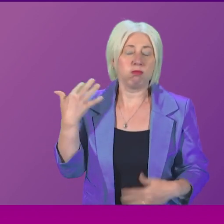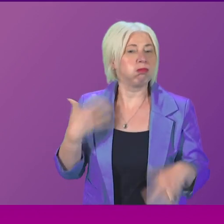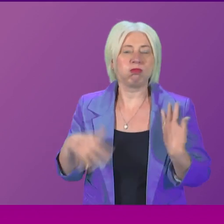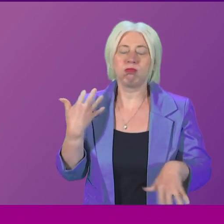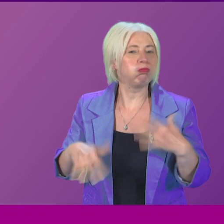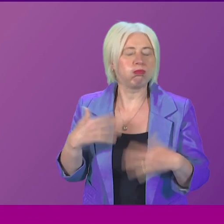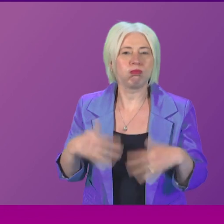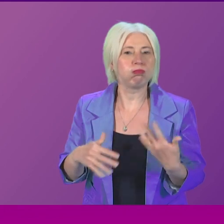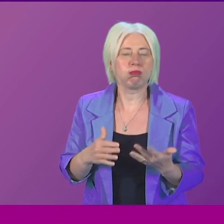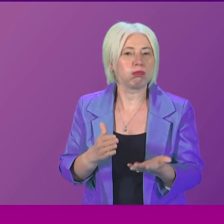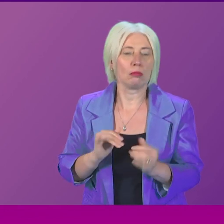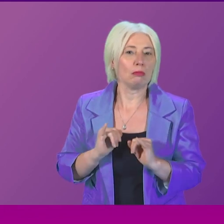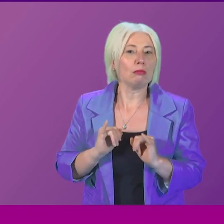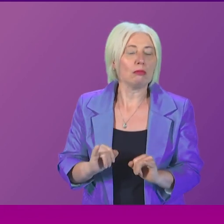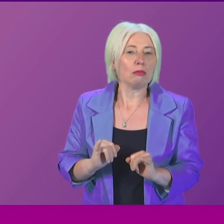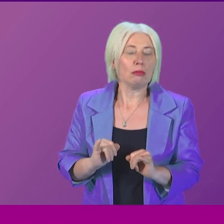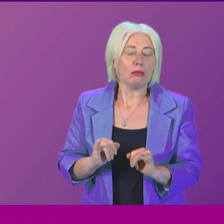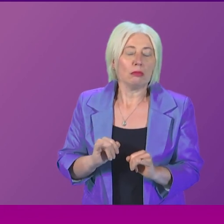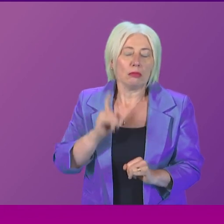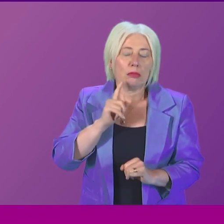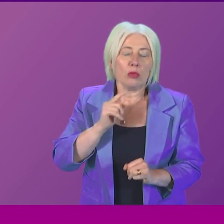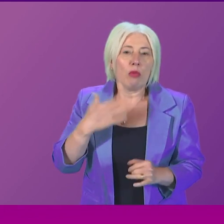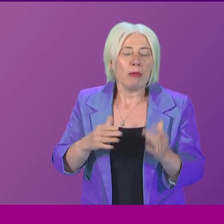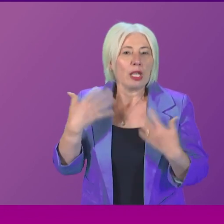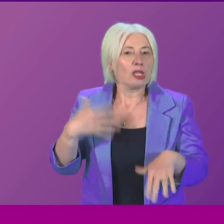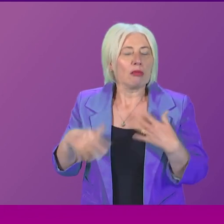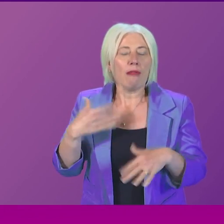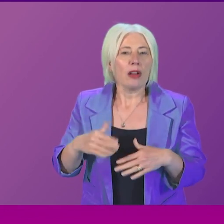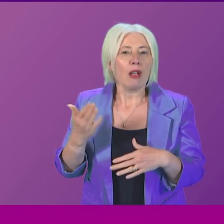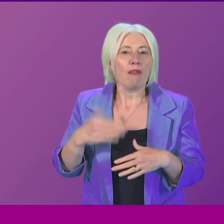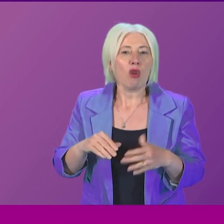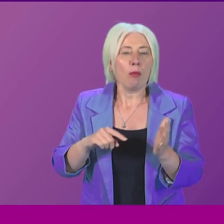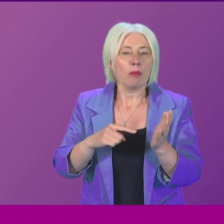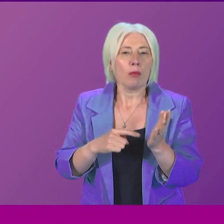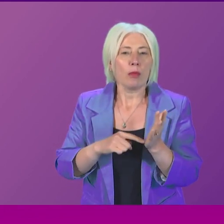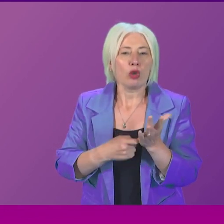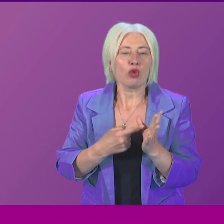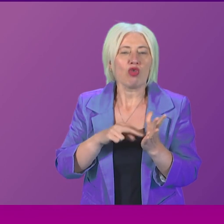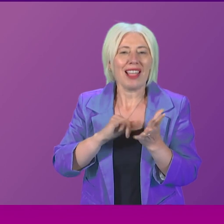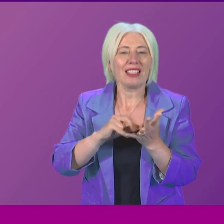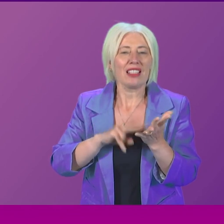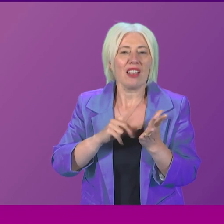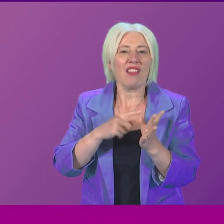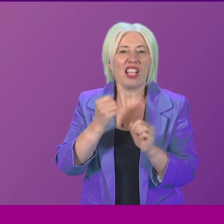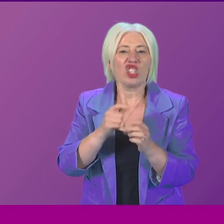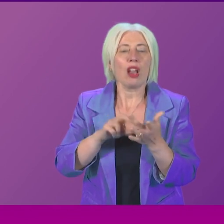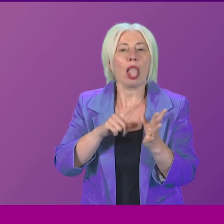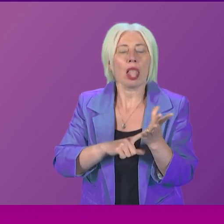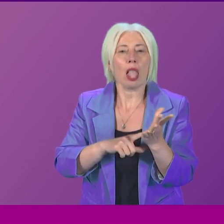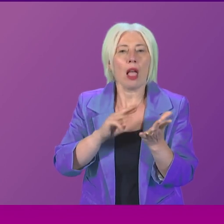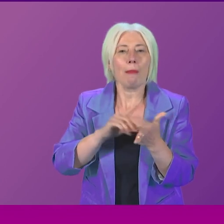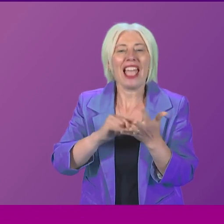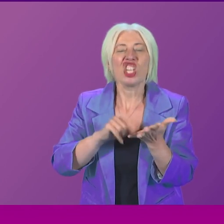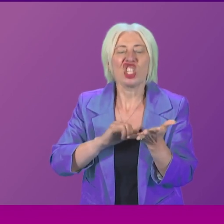as a result of transvaginal mesh implants. I am grateful